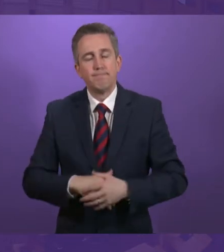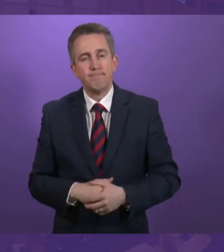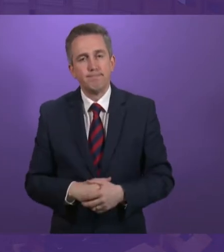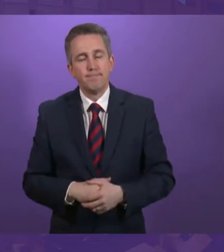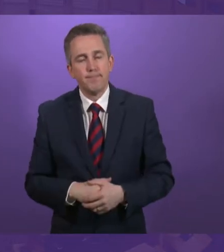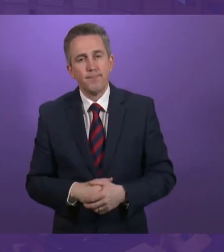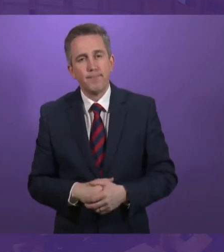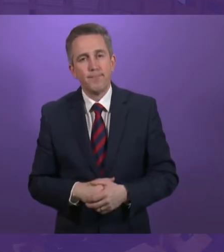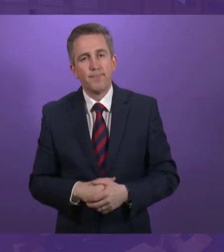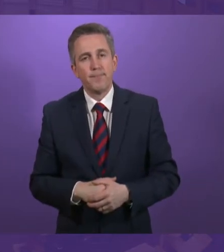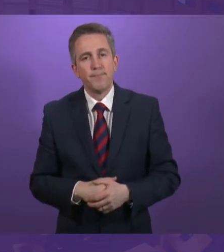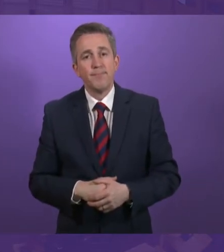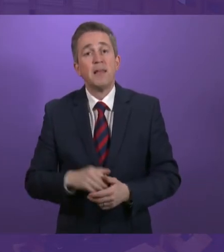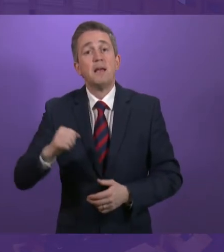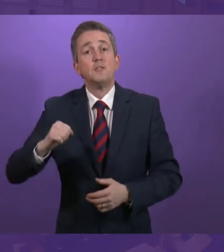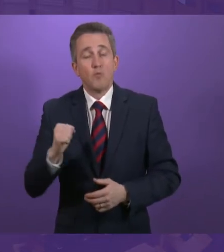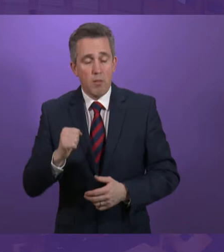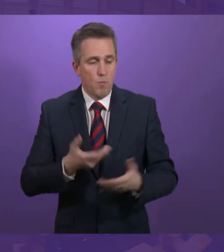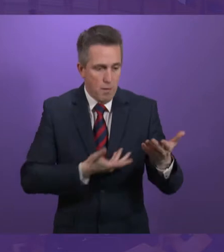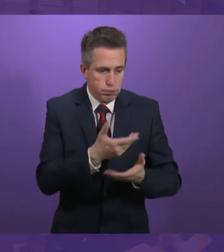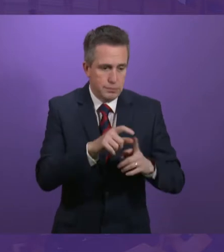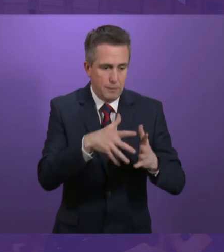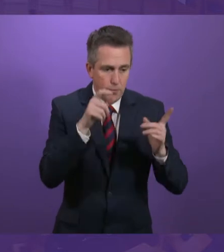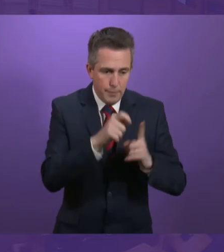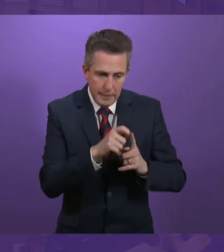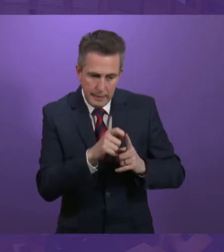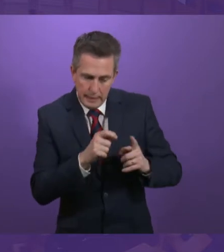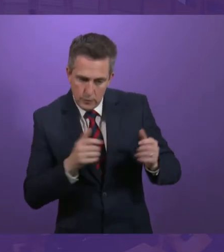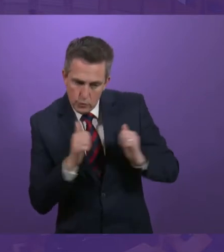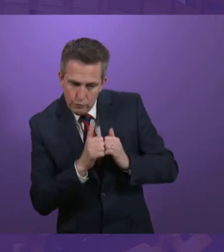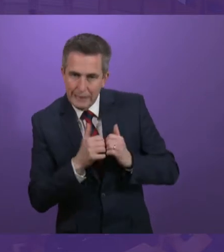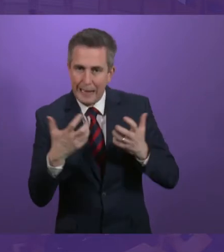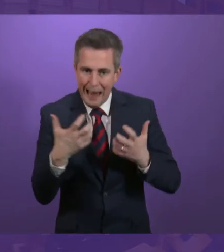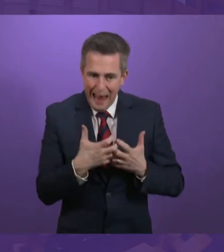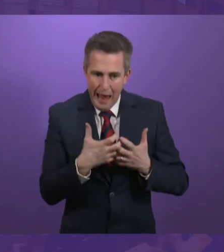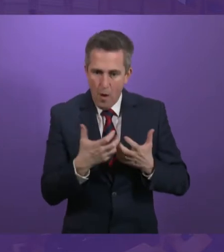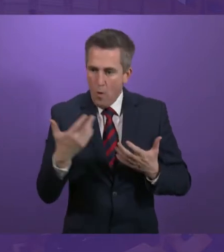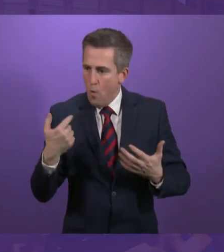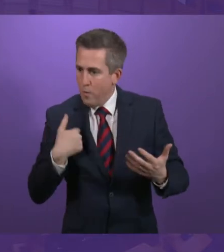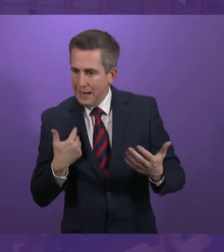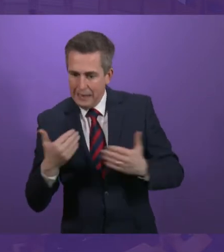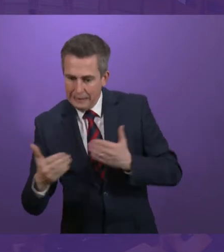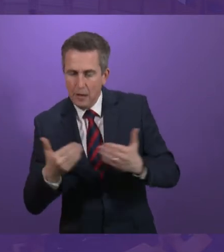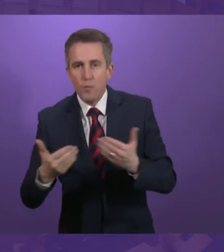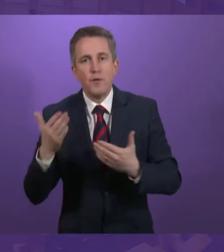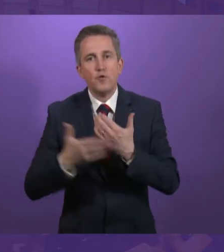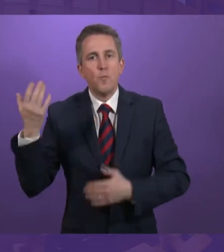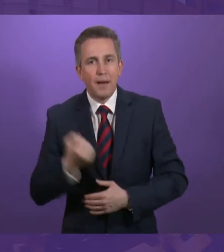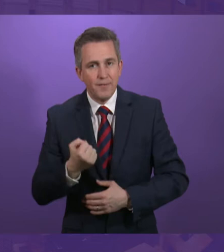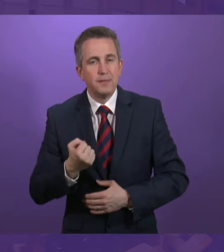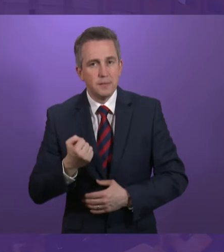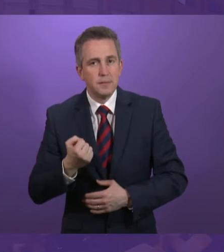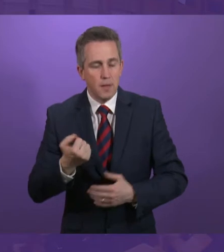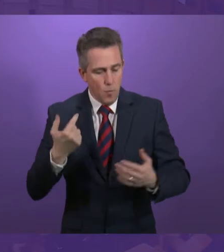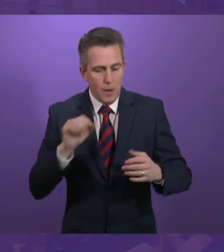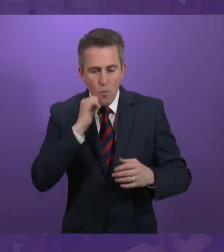forward we will work with the DWP to develop agency agreements to partially administer the devolving benefits until Social Security Scotland is